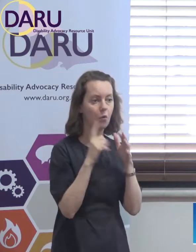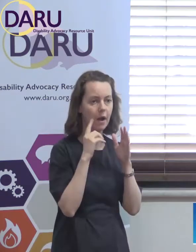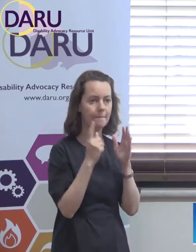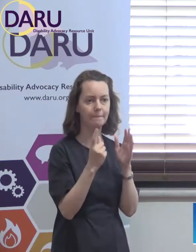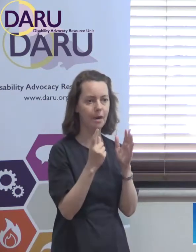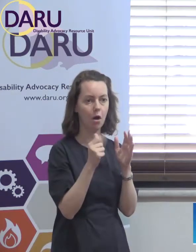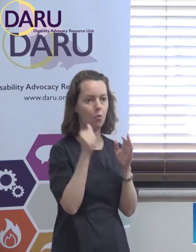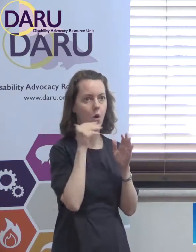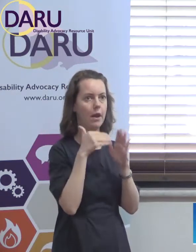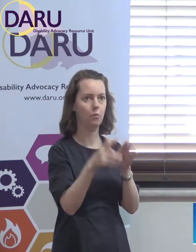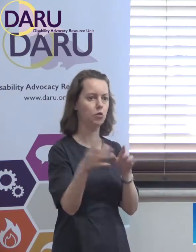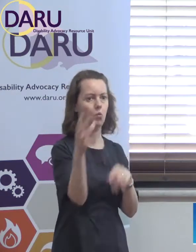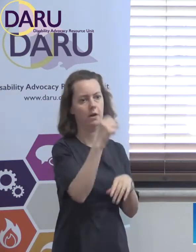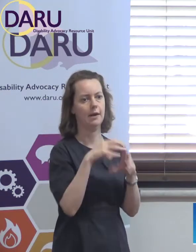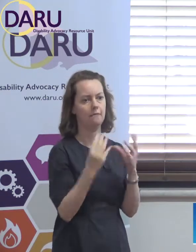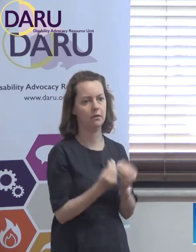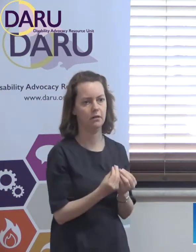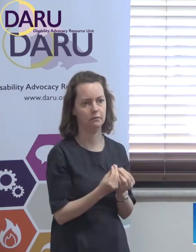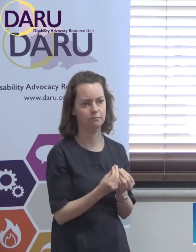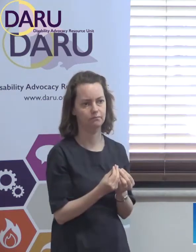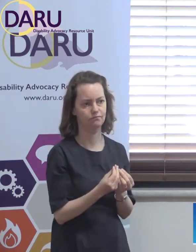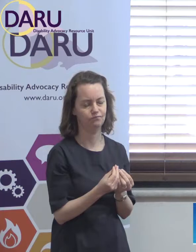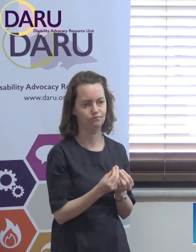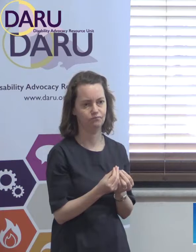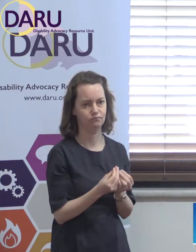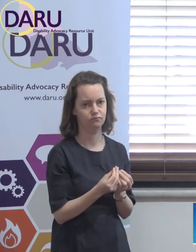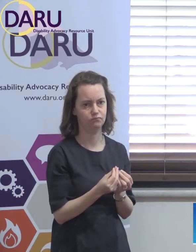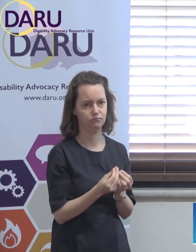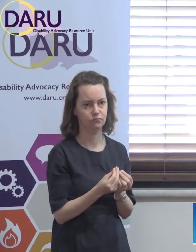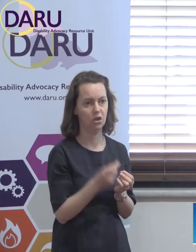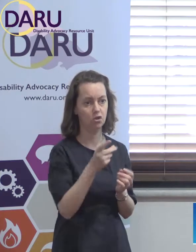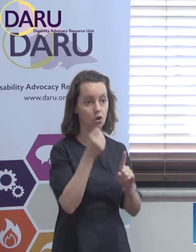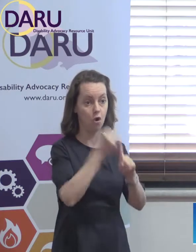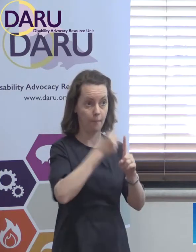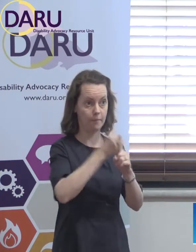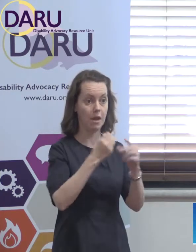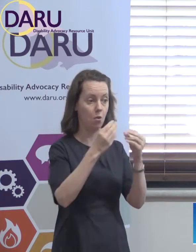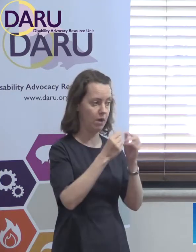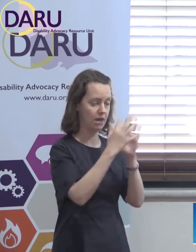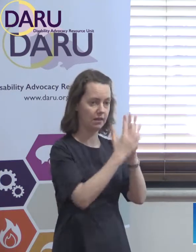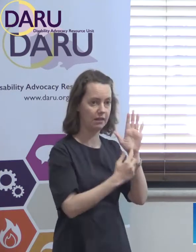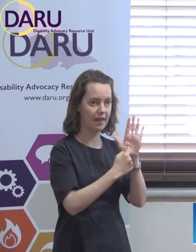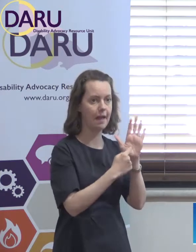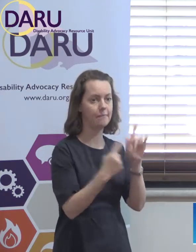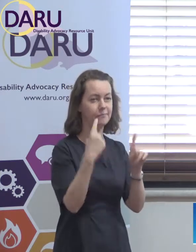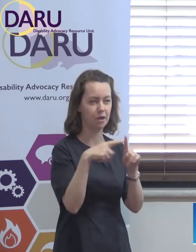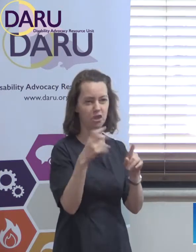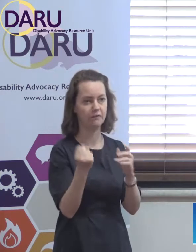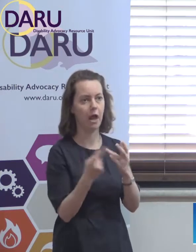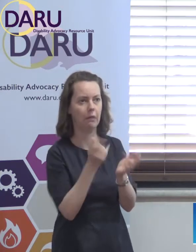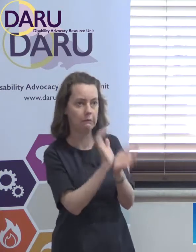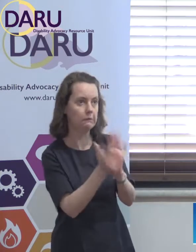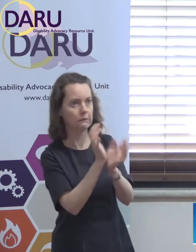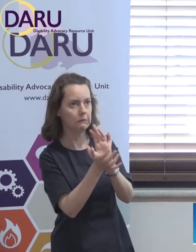one little part of the toolkit that we need for lobbying governments to persuade them to keep funding